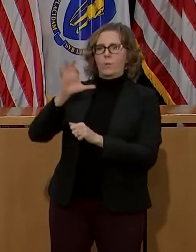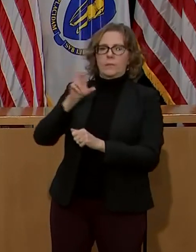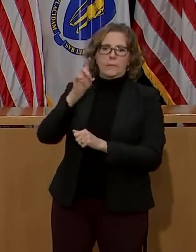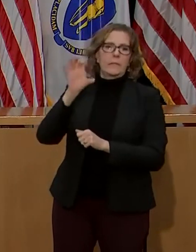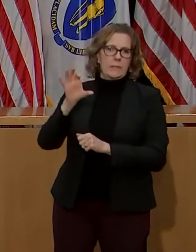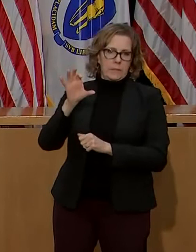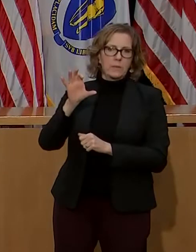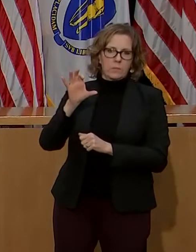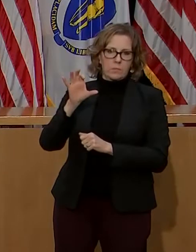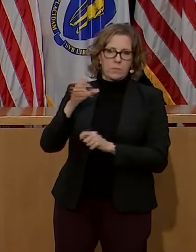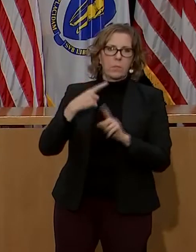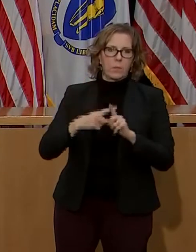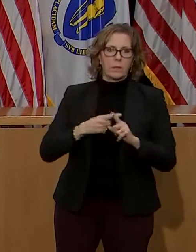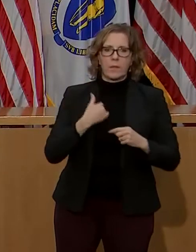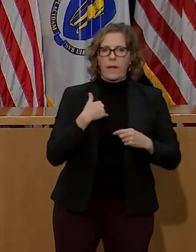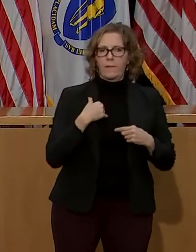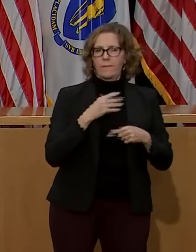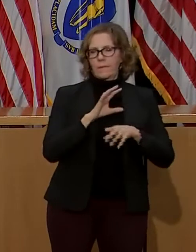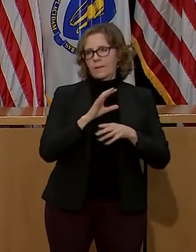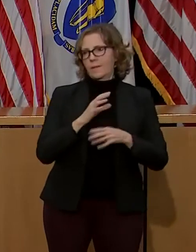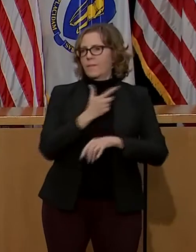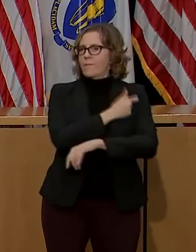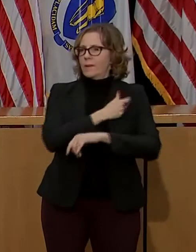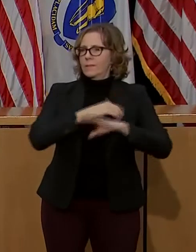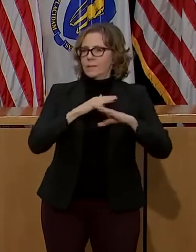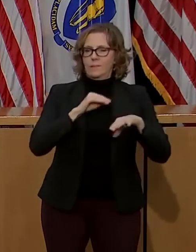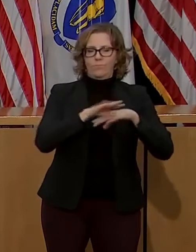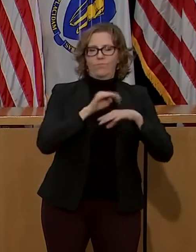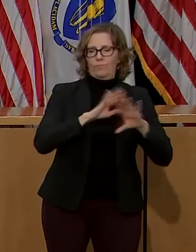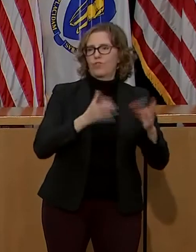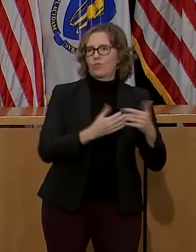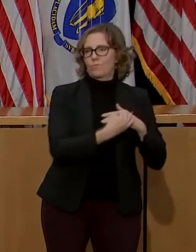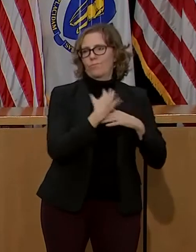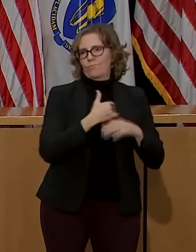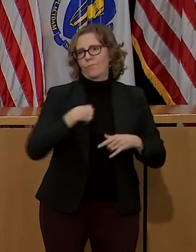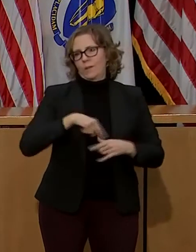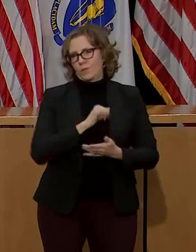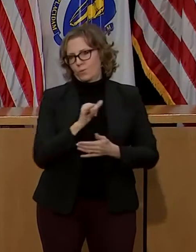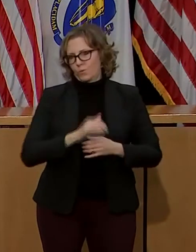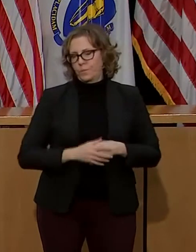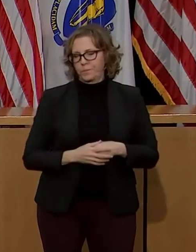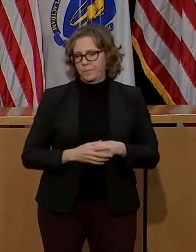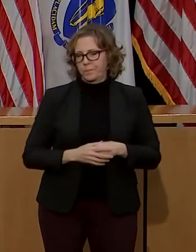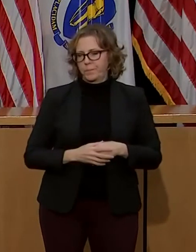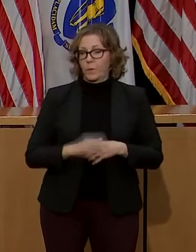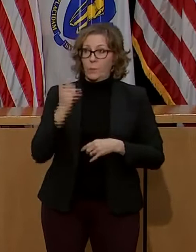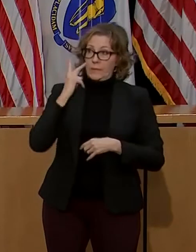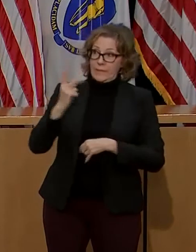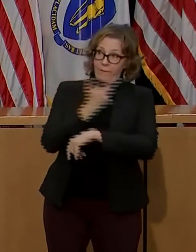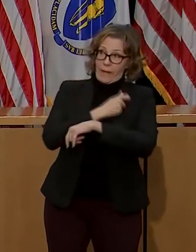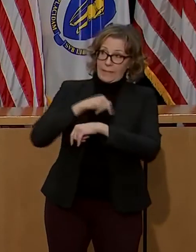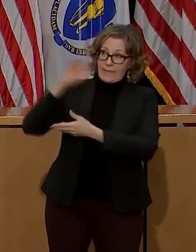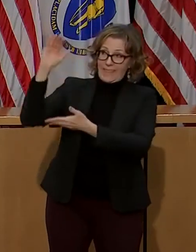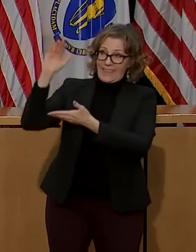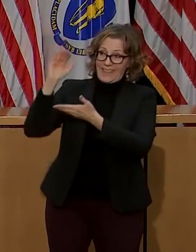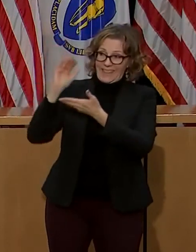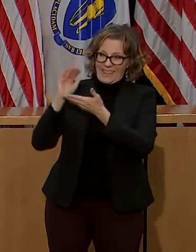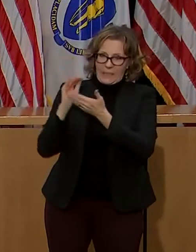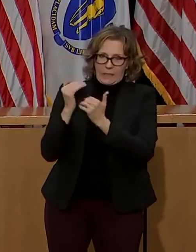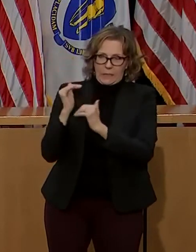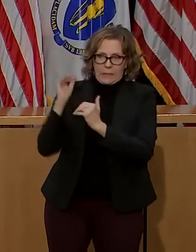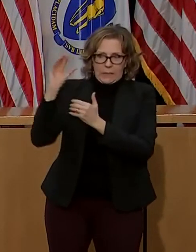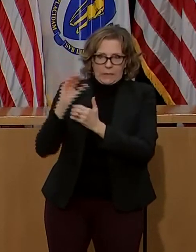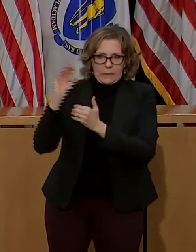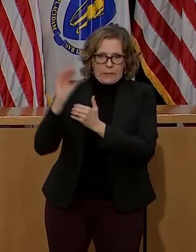COVID-19 vaccine advisory group. As we continue to allocate constrained supply of vaccine, in addition to mass